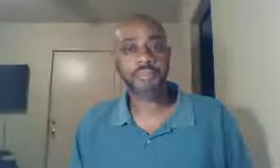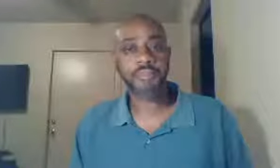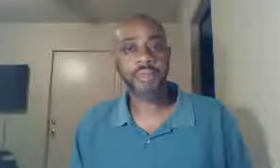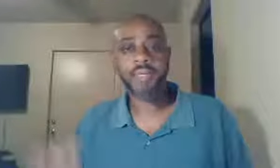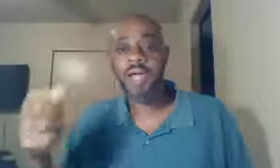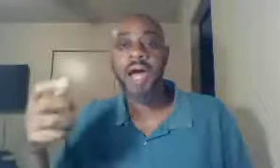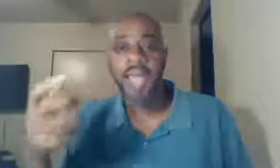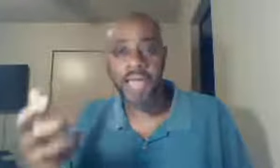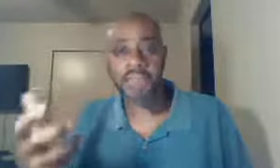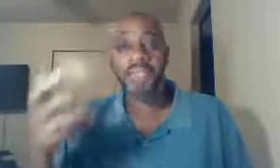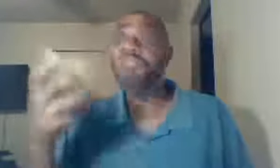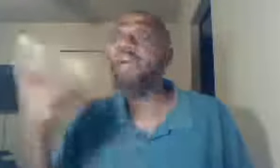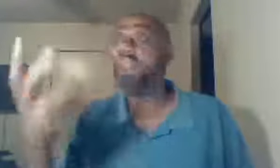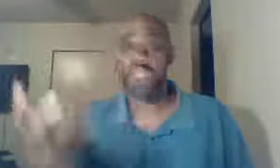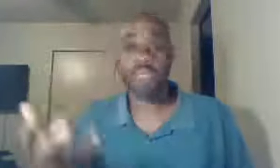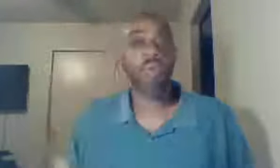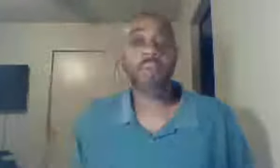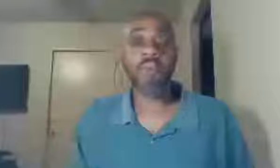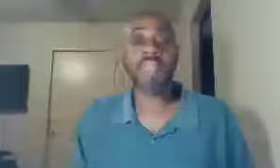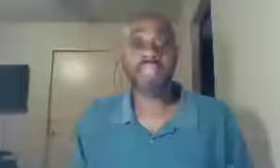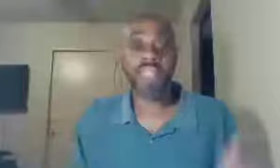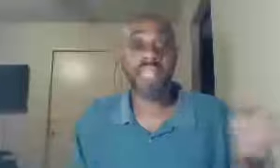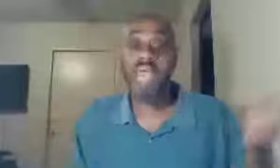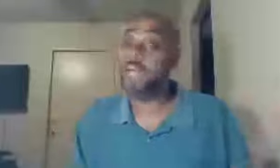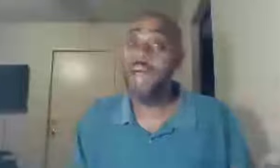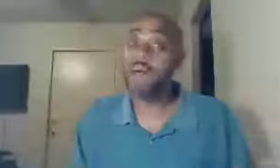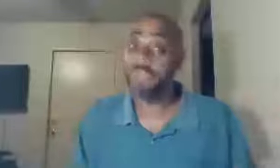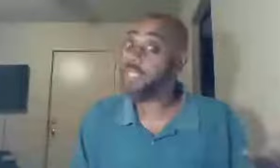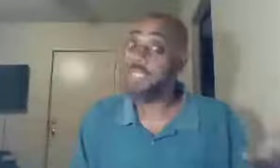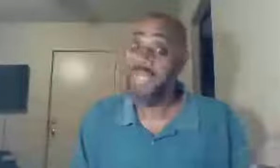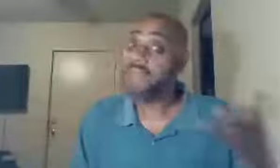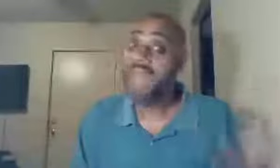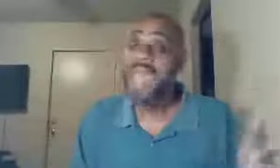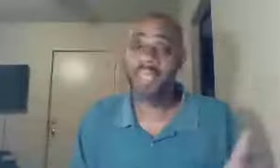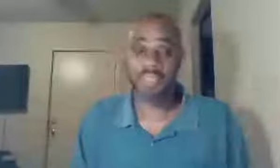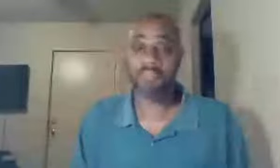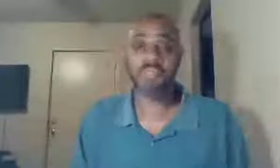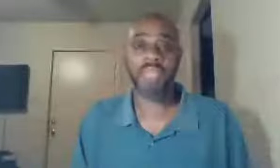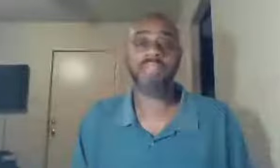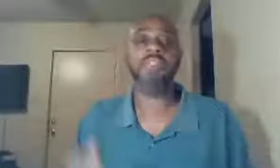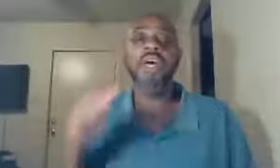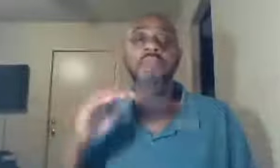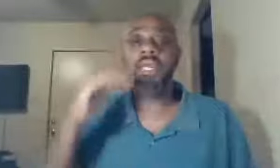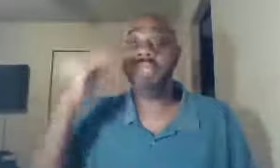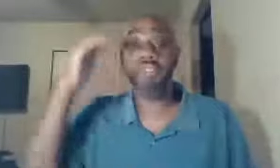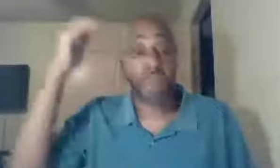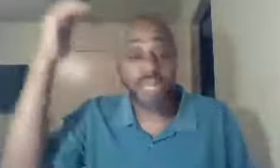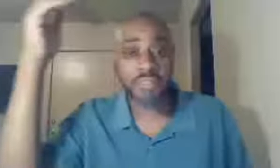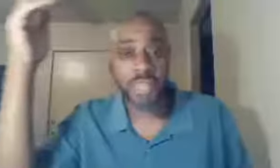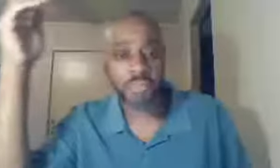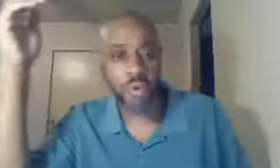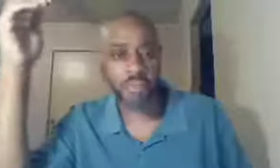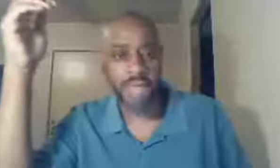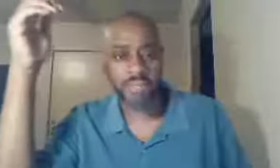and God has thankfully, where my sin had abounded, and it got bad in some spaces, but his grace much more abounded,